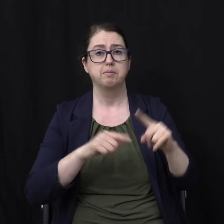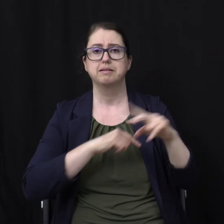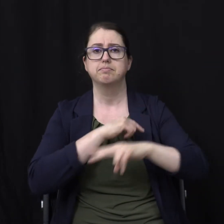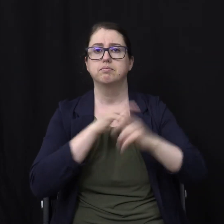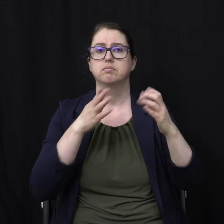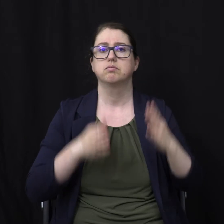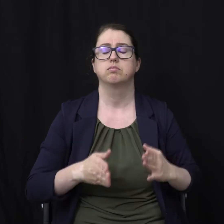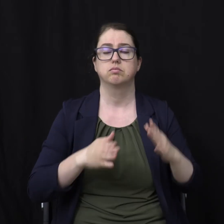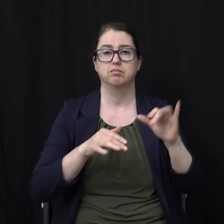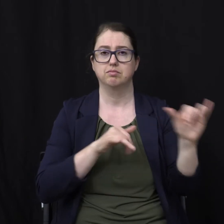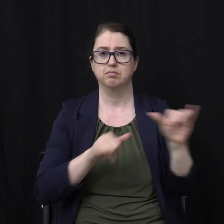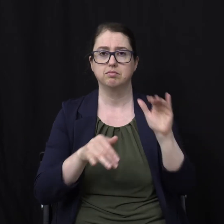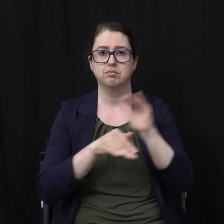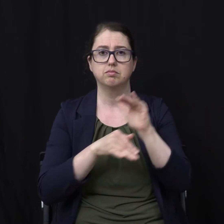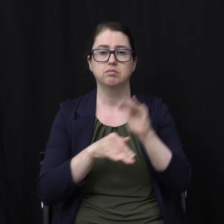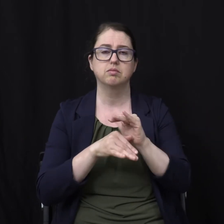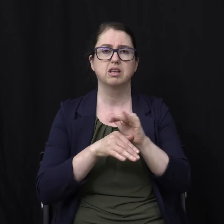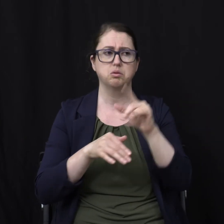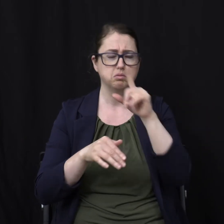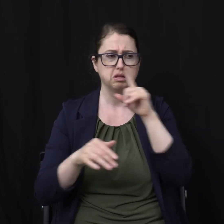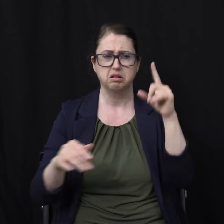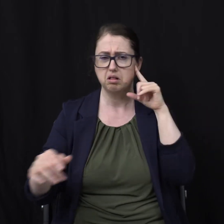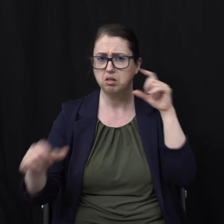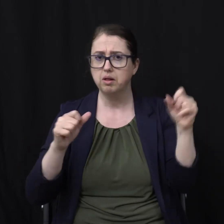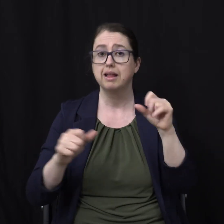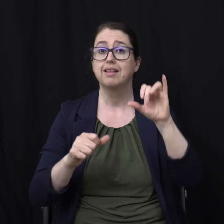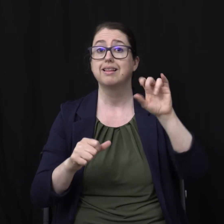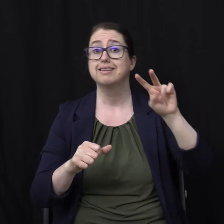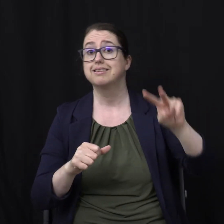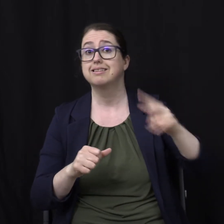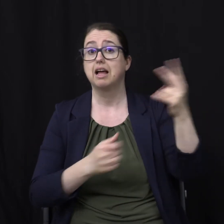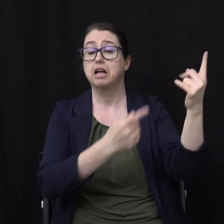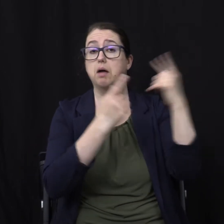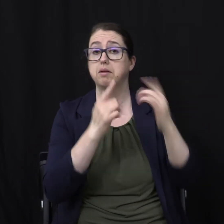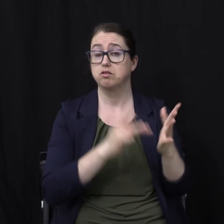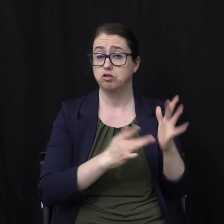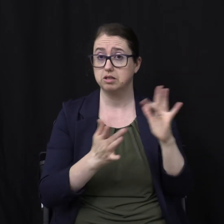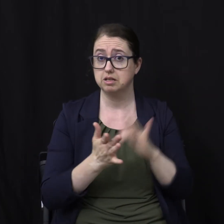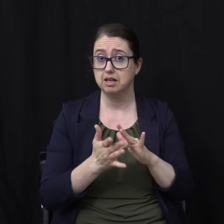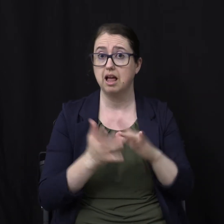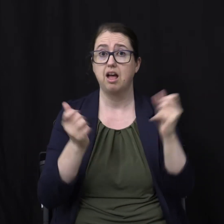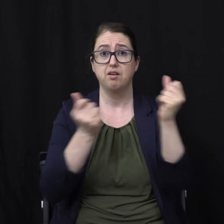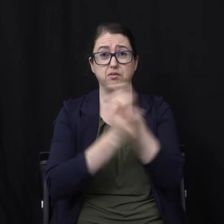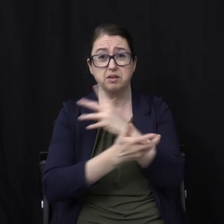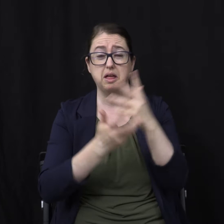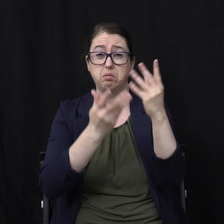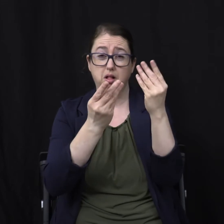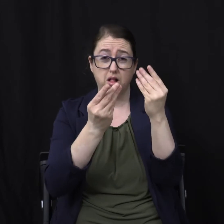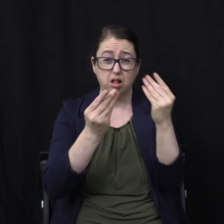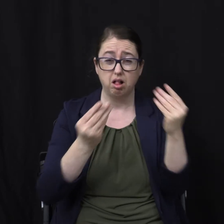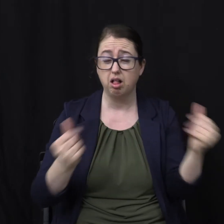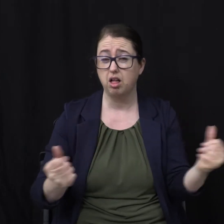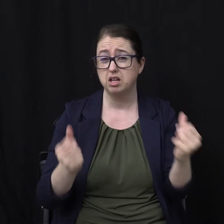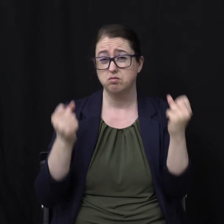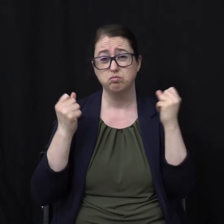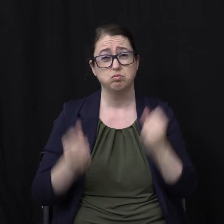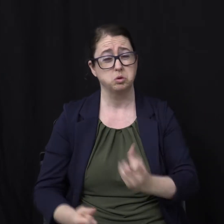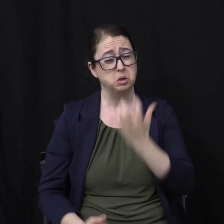heavens Will pass away With a great noise This is the second coming Of Jesus The day of the Lord And the elements Will melt with fervent heat And